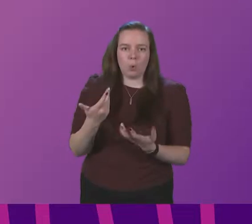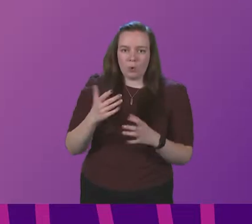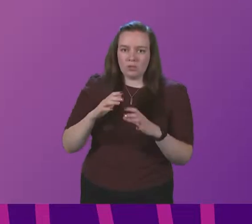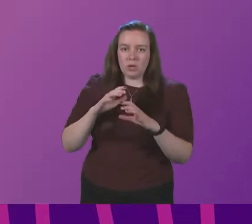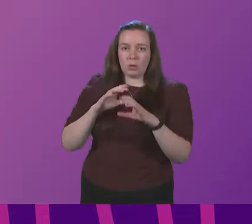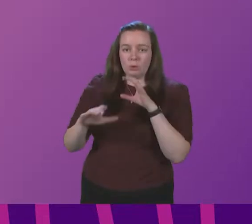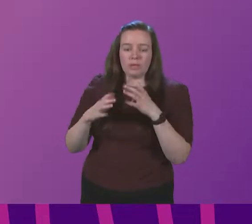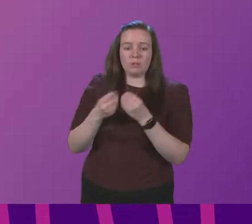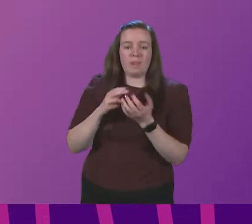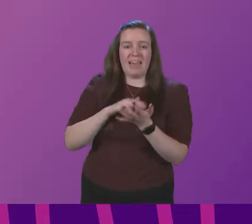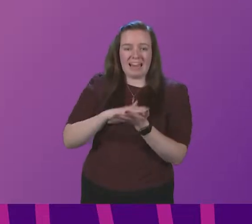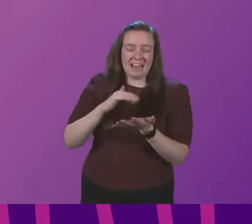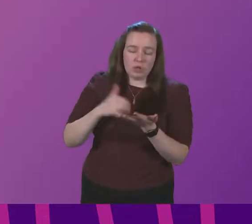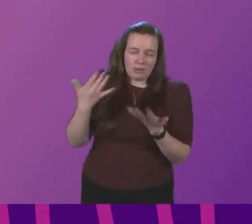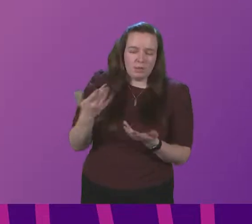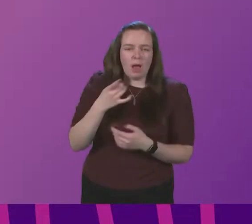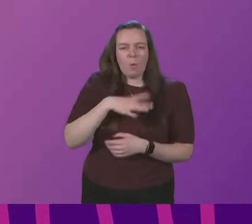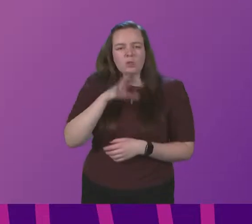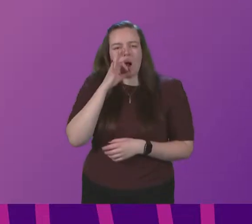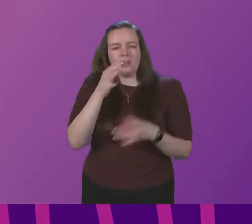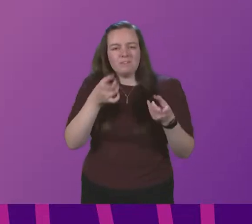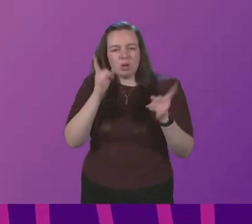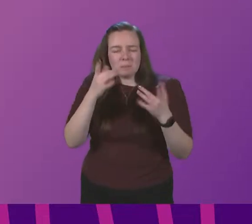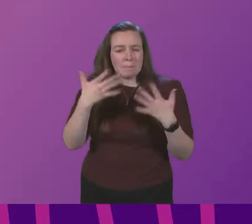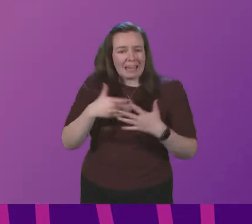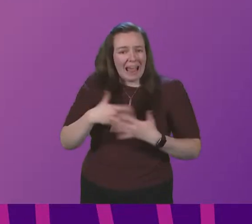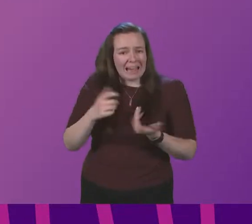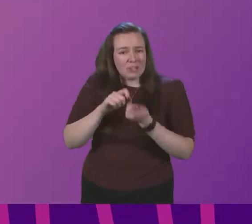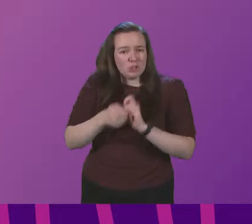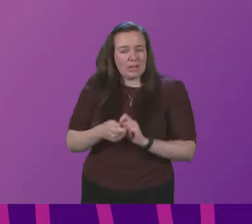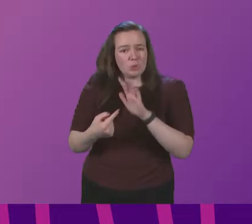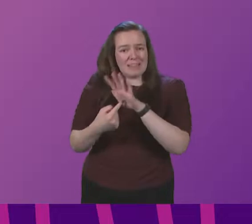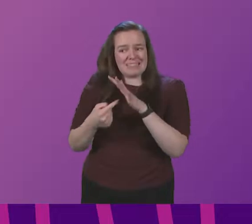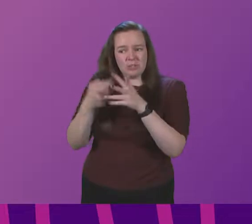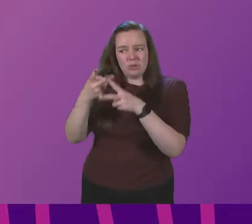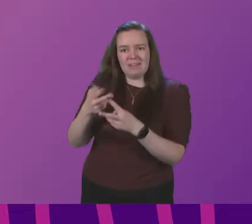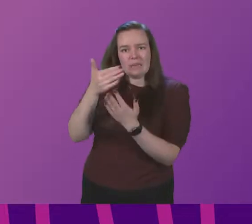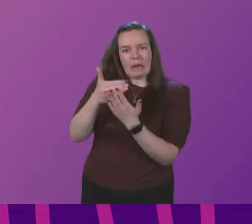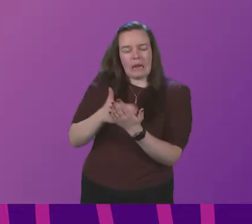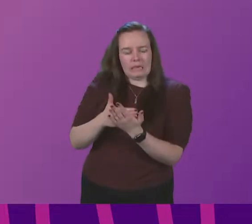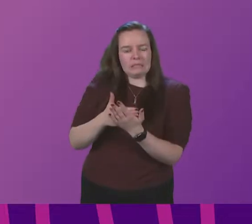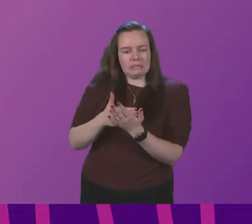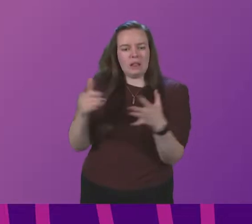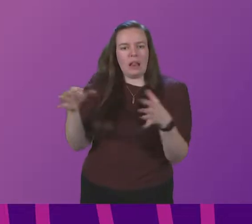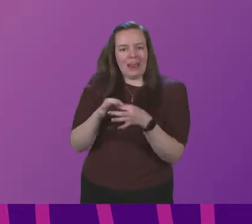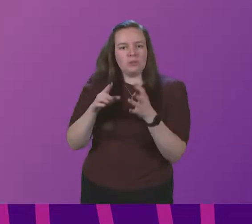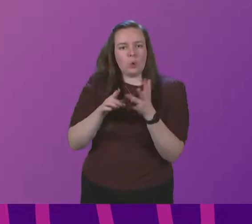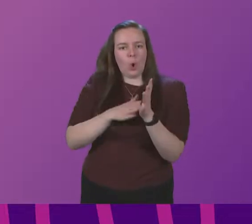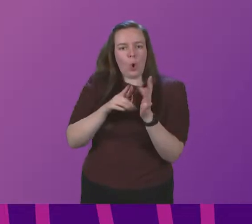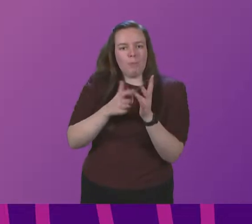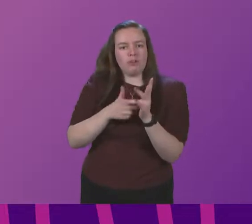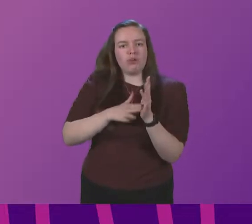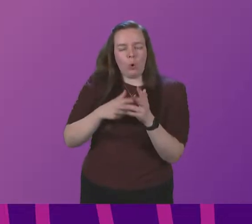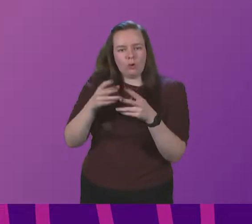the NHS First Minister, but can I ask the First Minister, has there been any change to essential visitor guidance in the light of the Omicron variant?